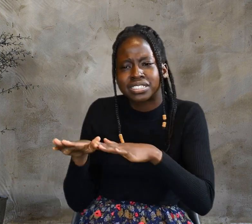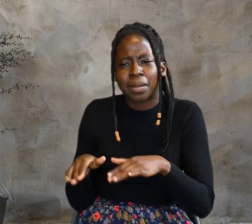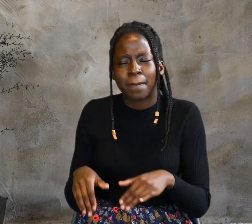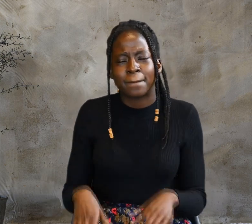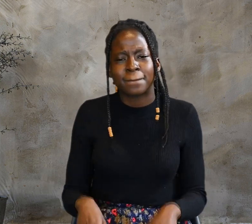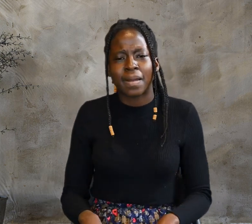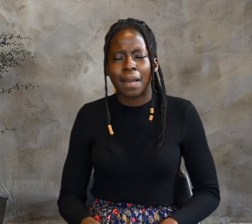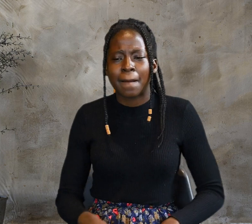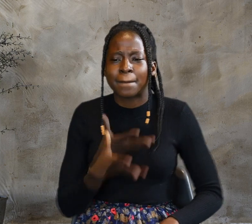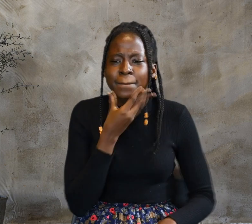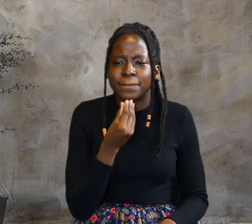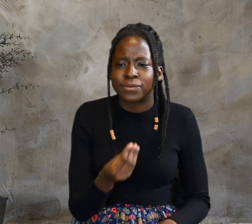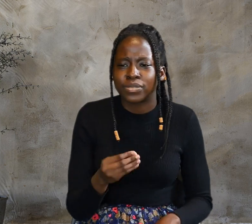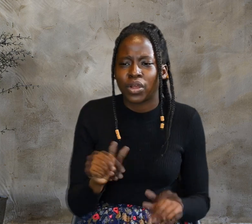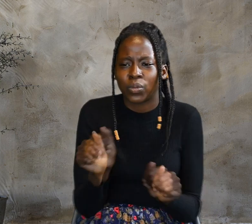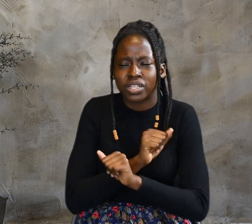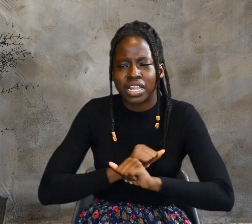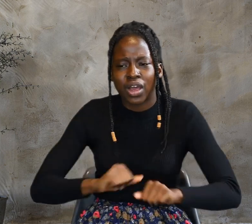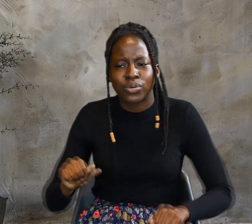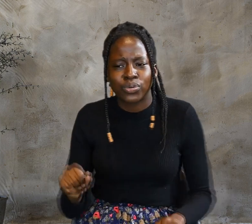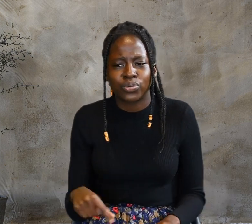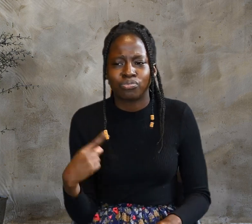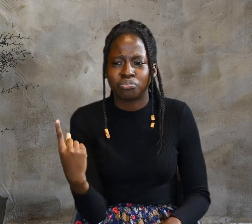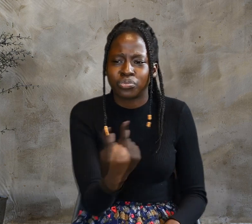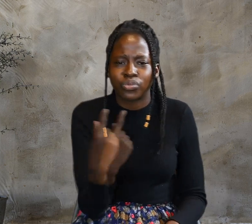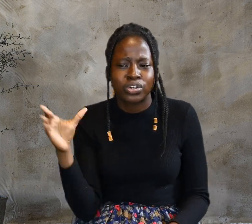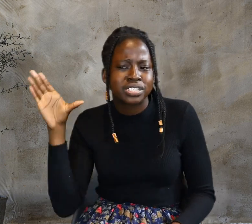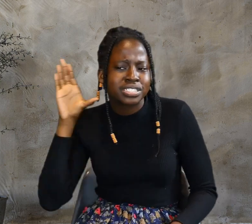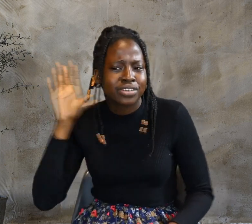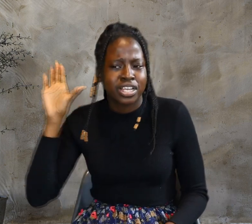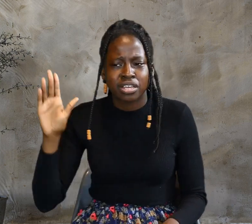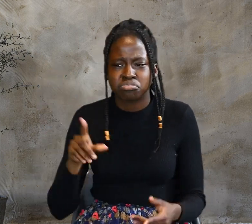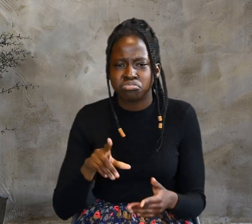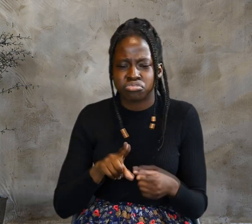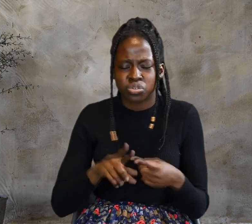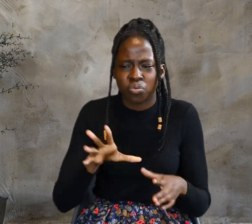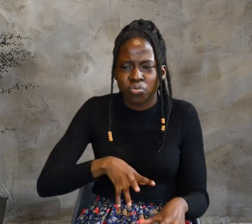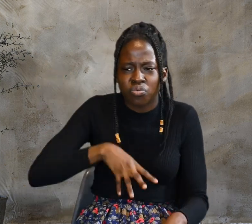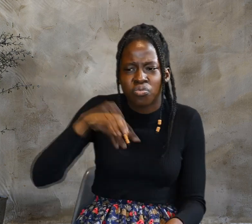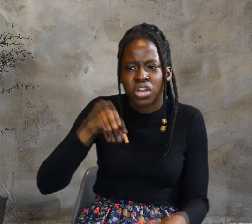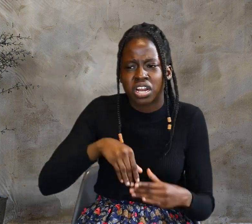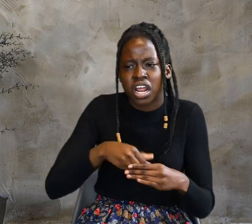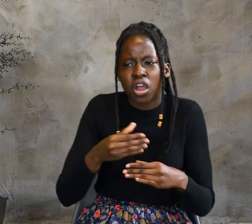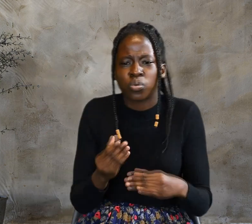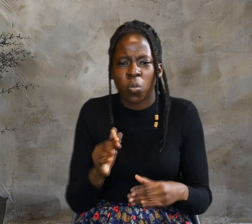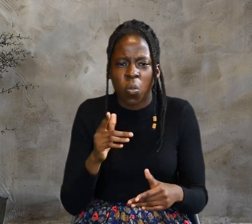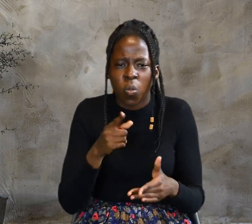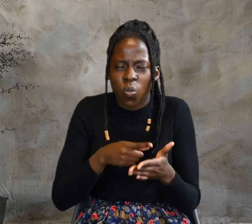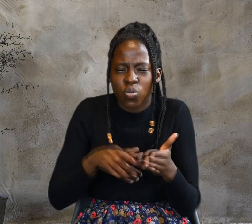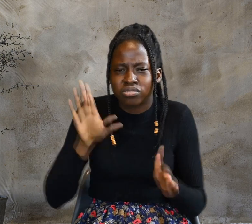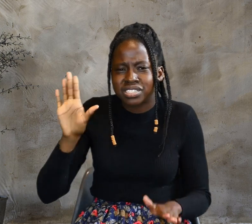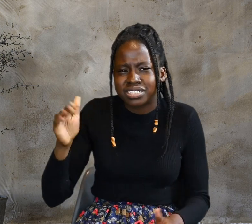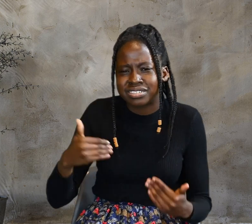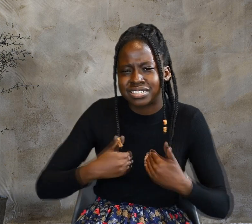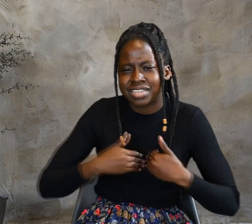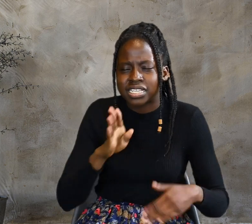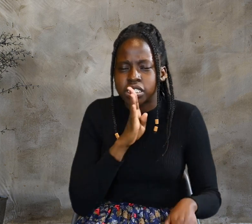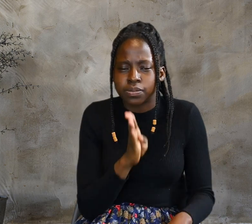out what he has been doing? They replied, are you from Galilee too?